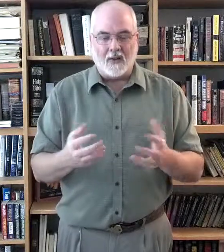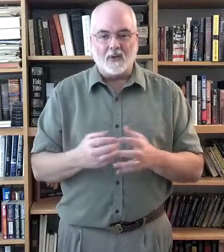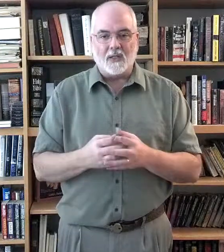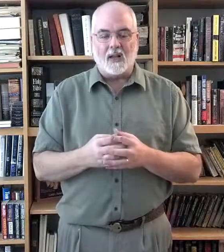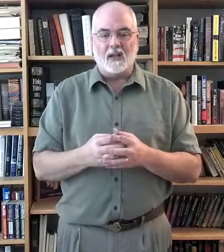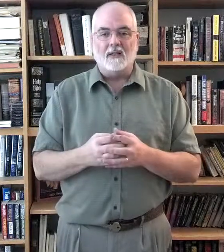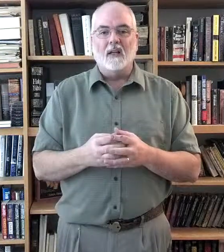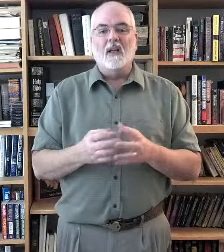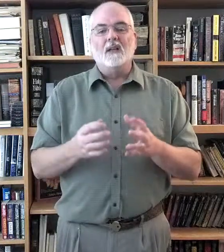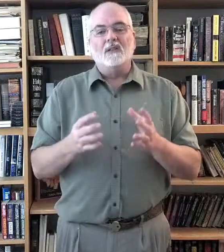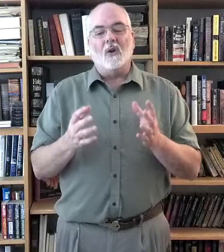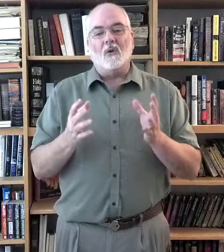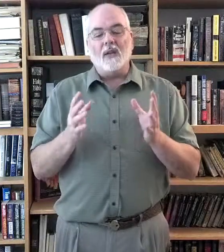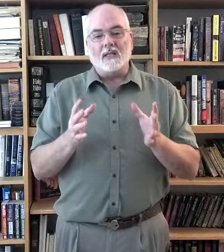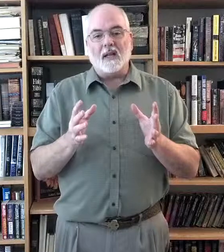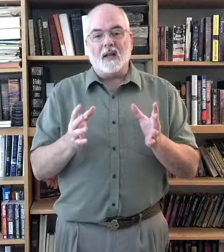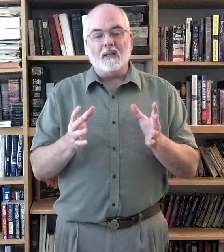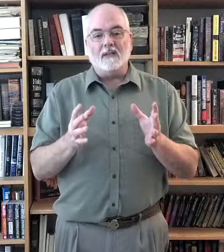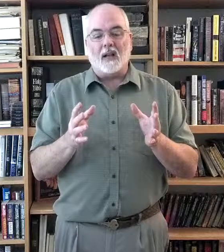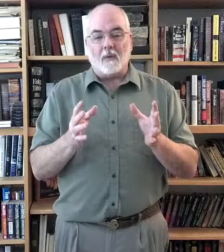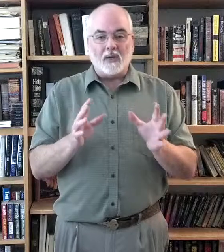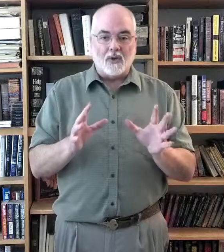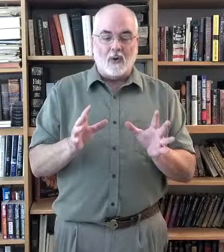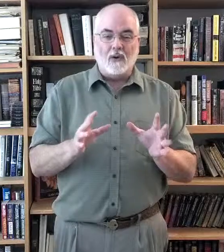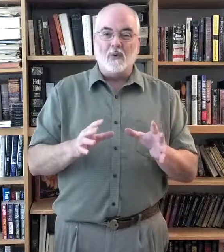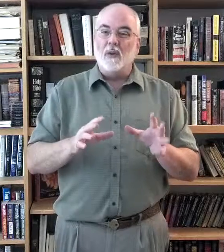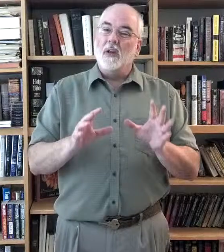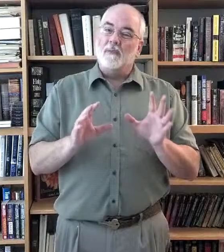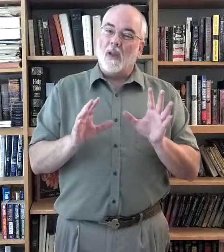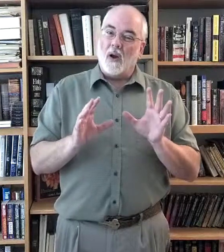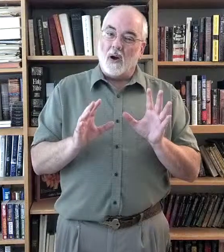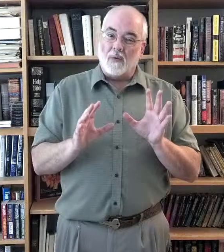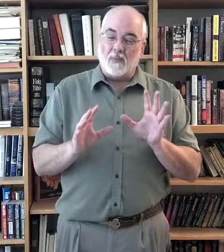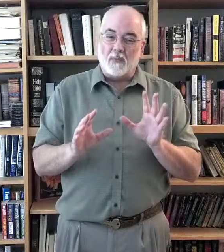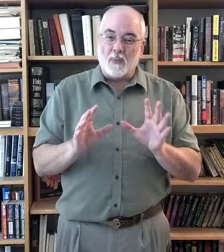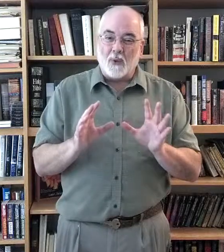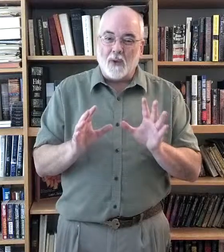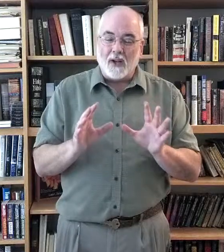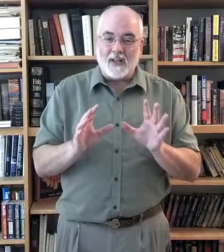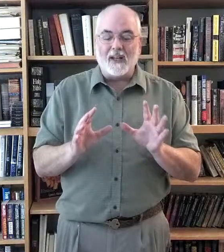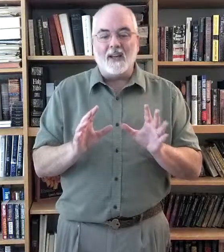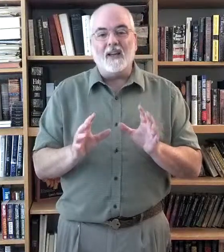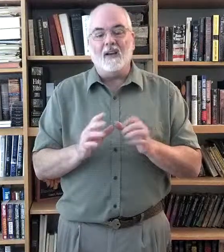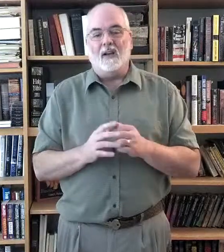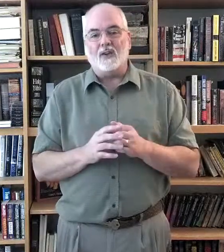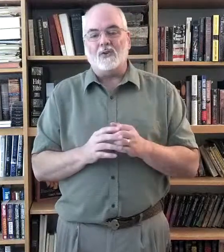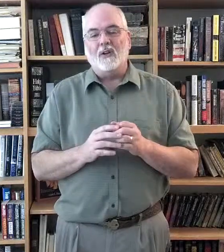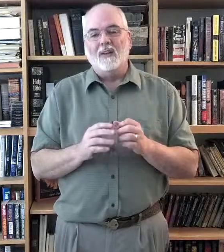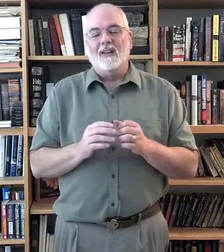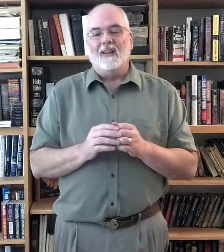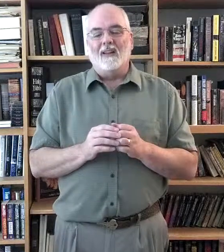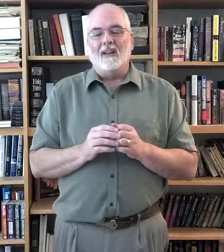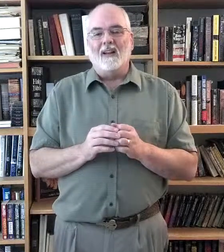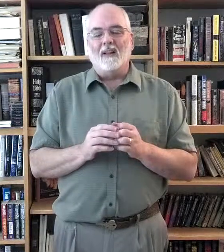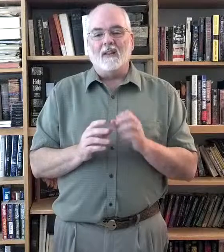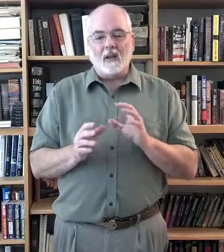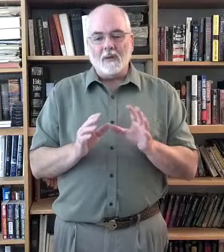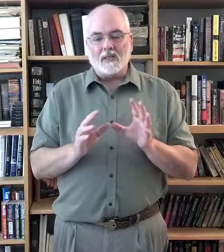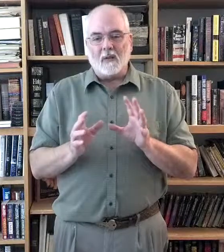do signs. So, these signs that I'll be showing you are pretty English. There will be some